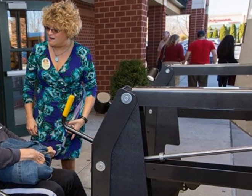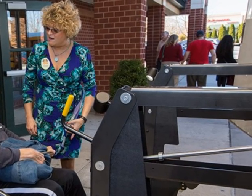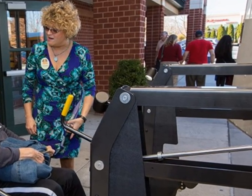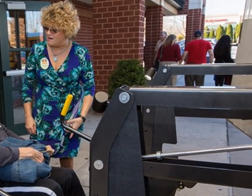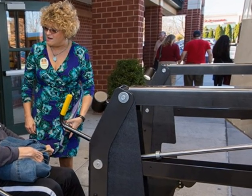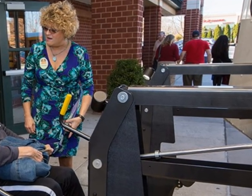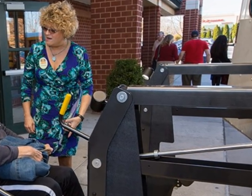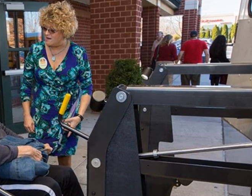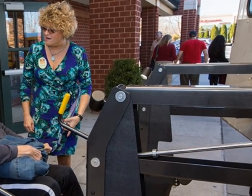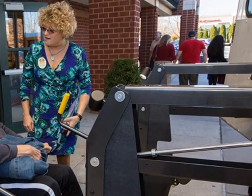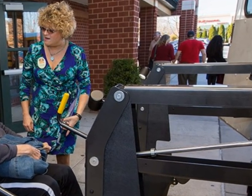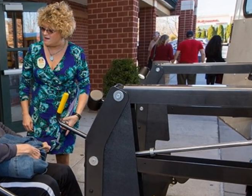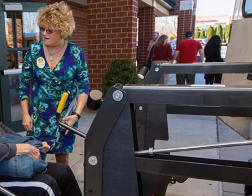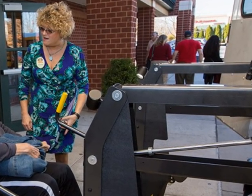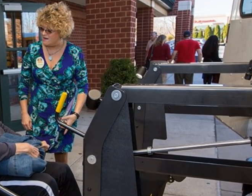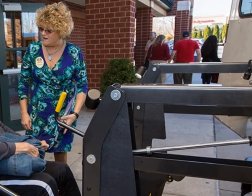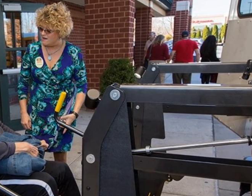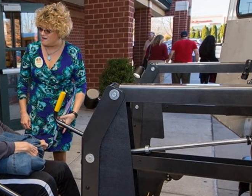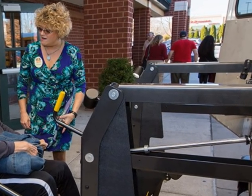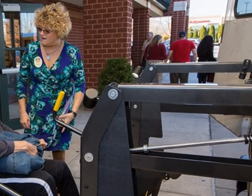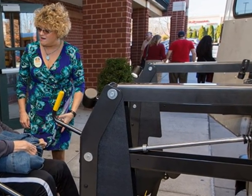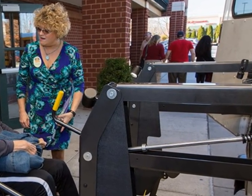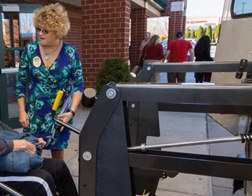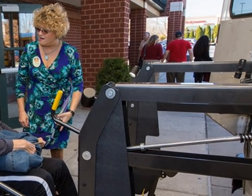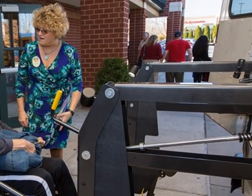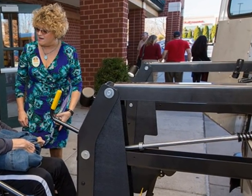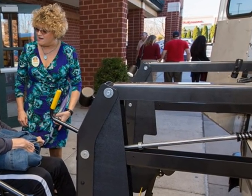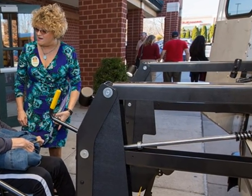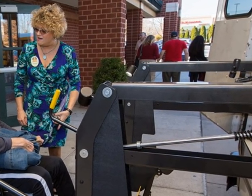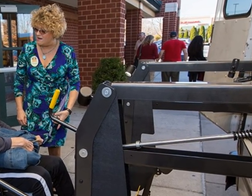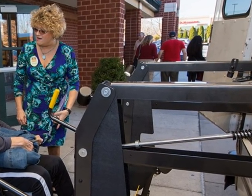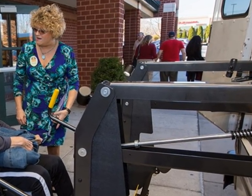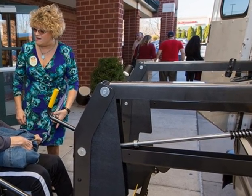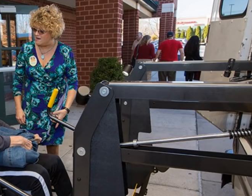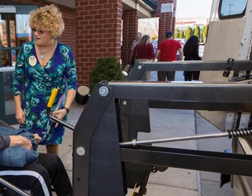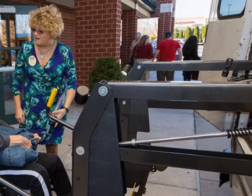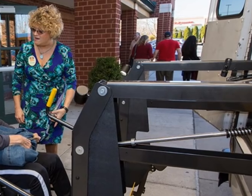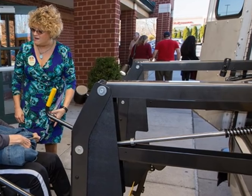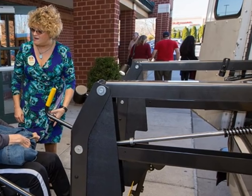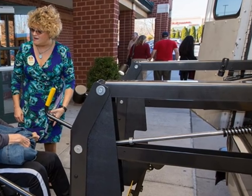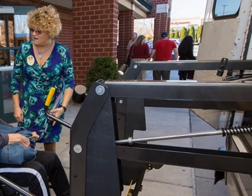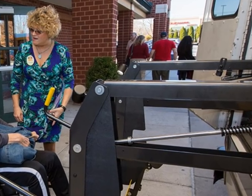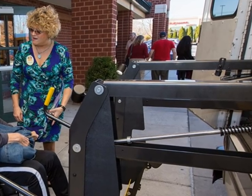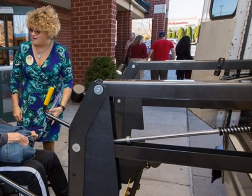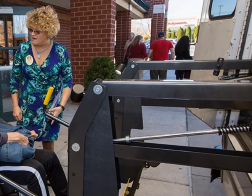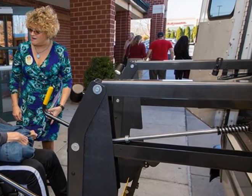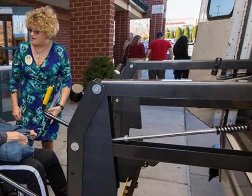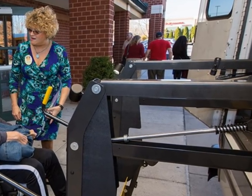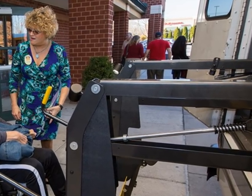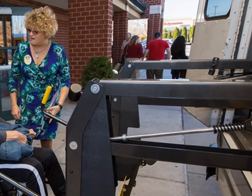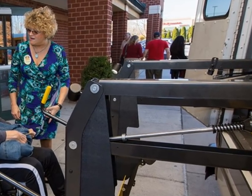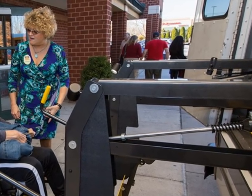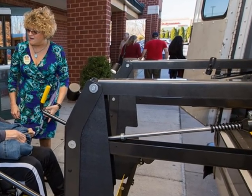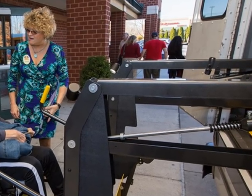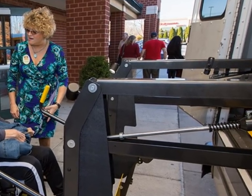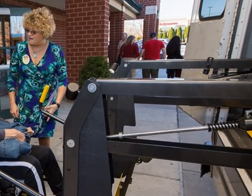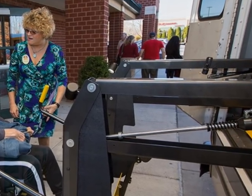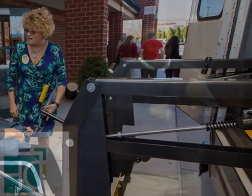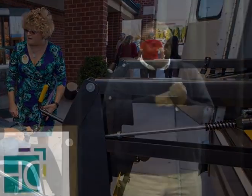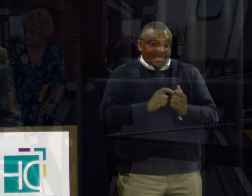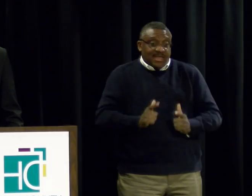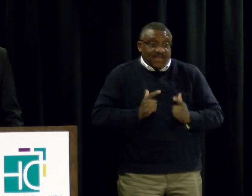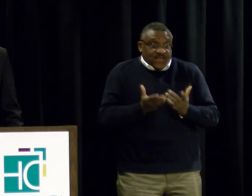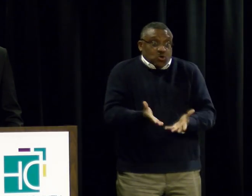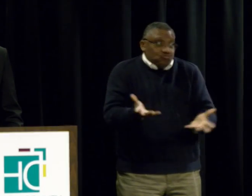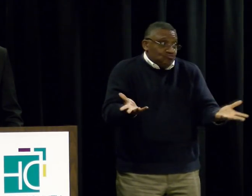transportation, health care, recreation, to just aging in place. For our